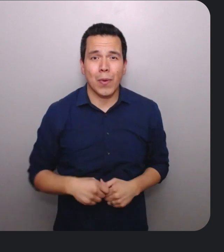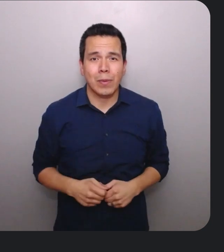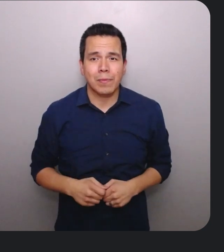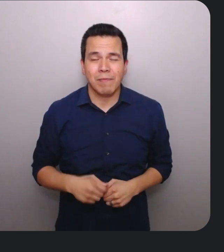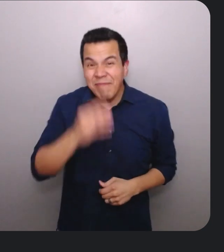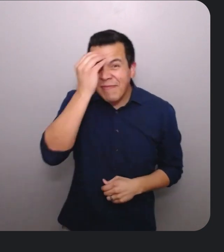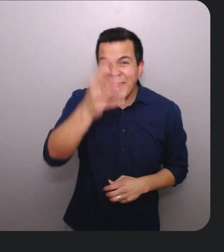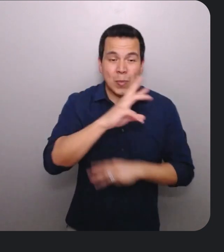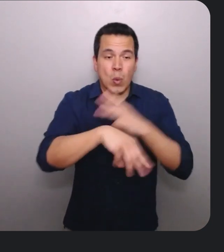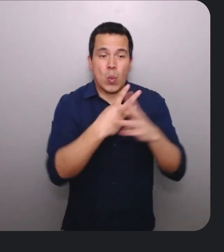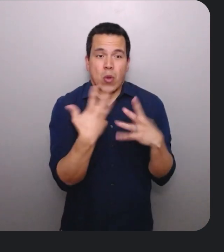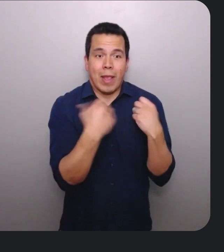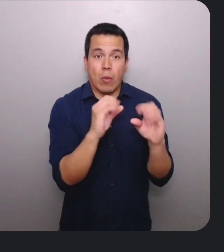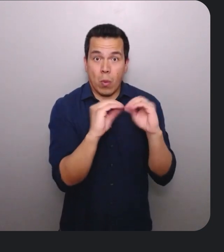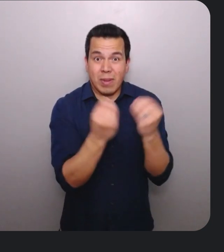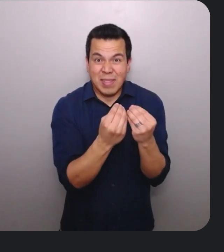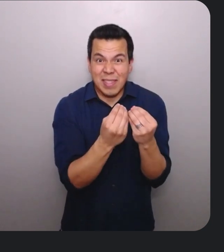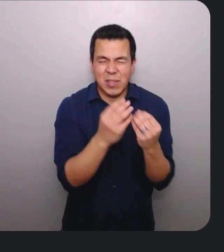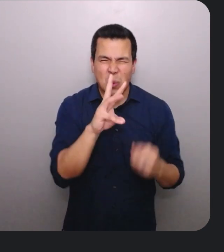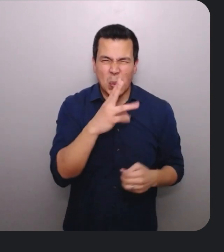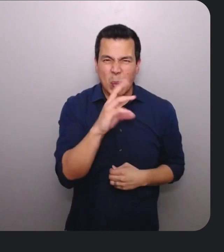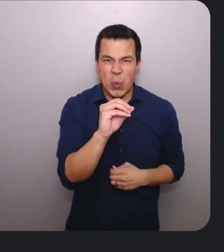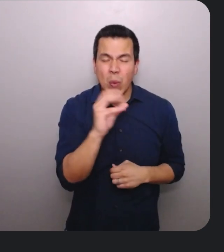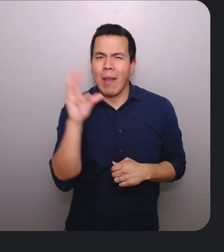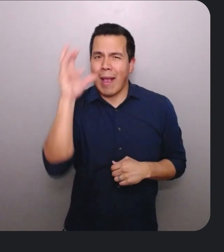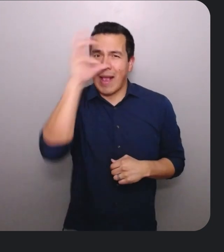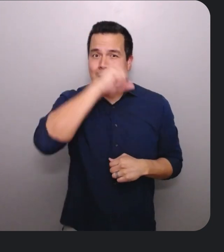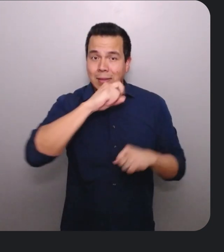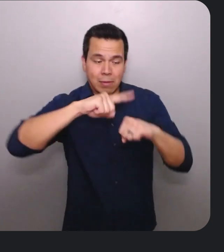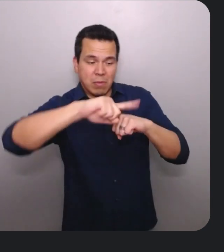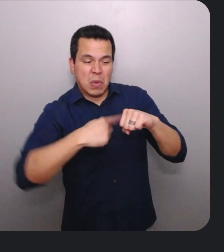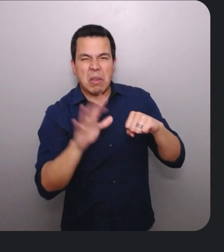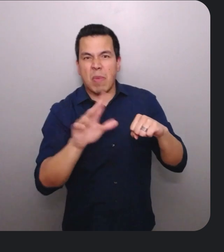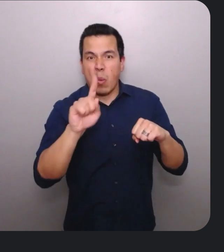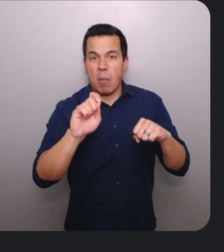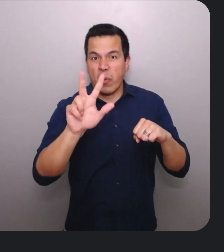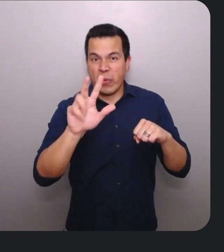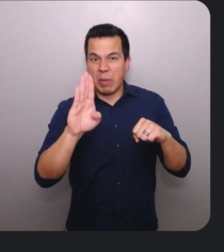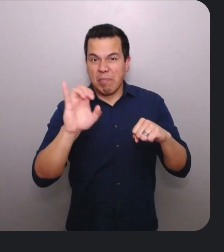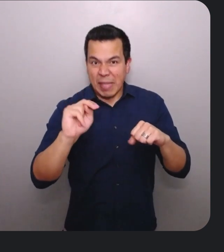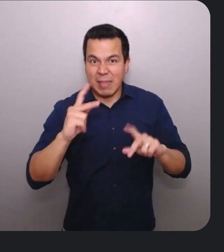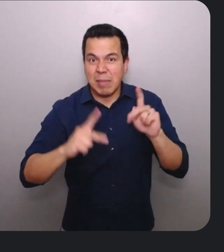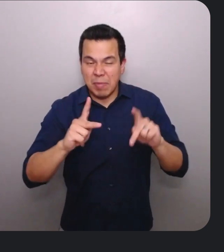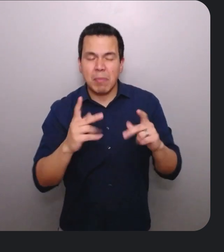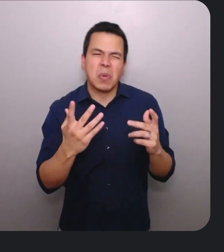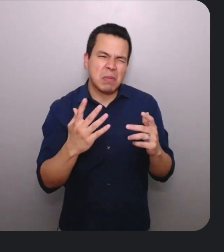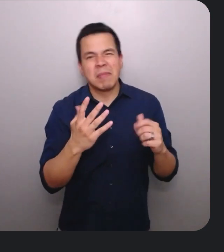March 2023, the World Health Organization has estimated that 1.3 billion people, 16